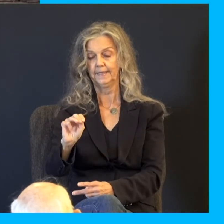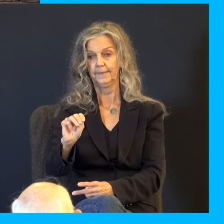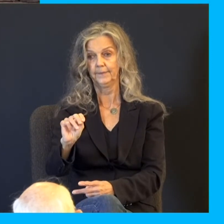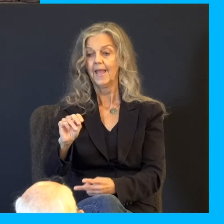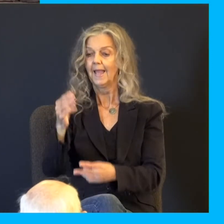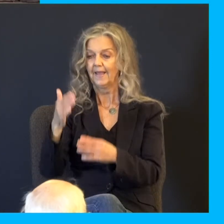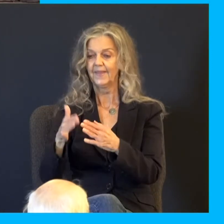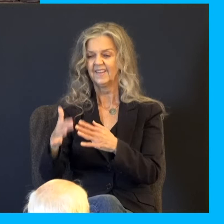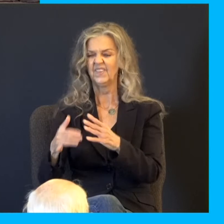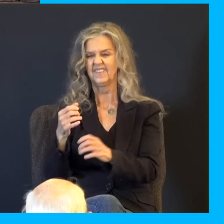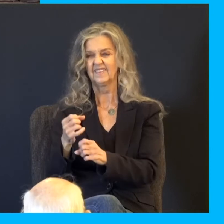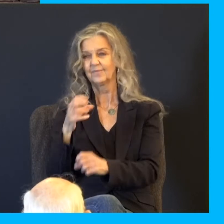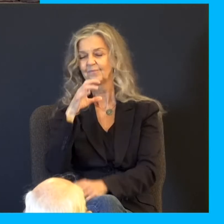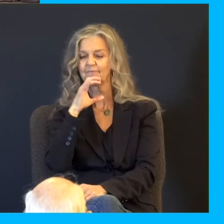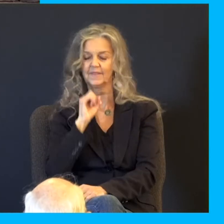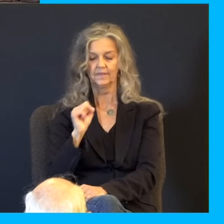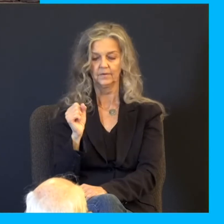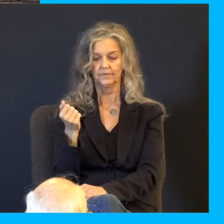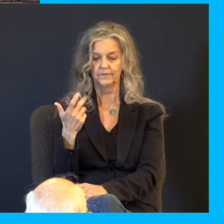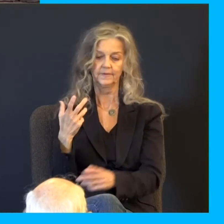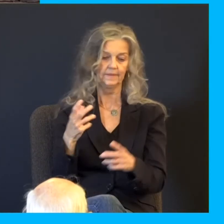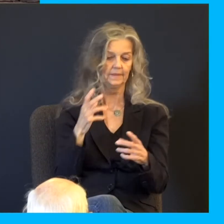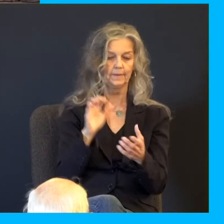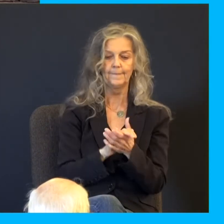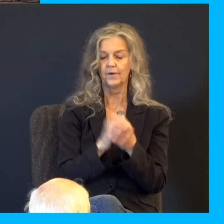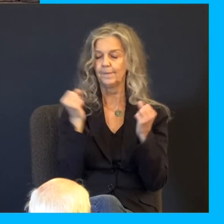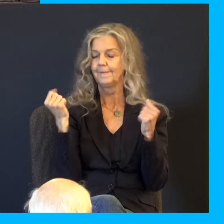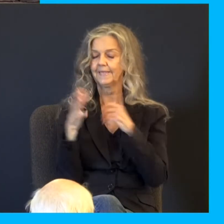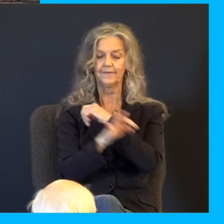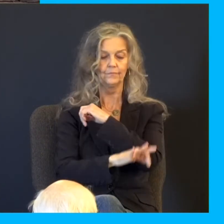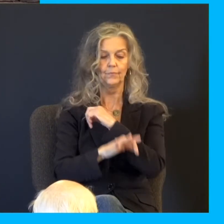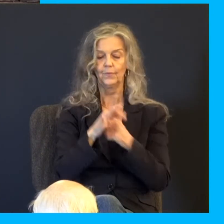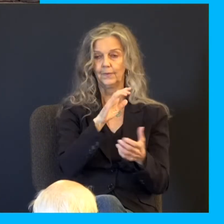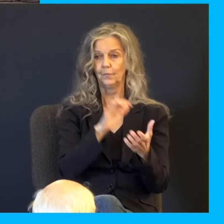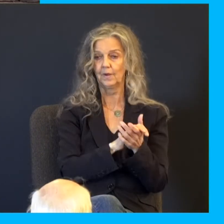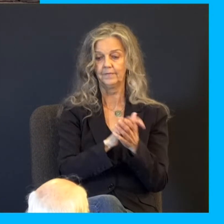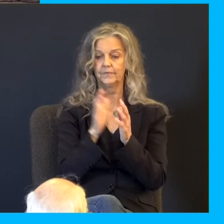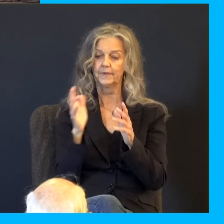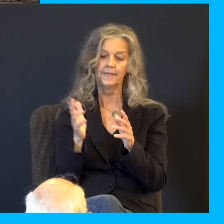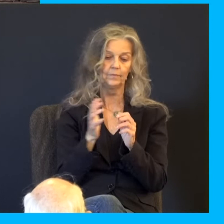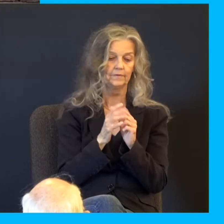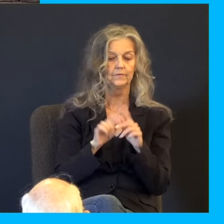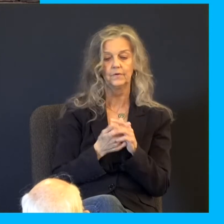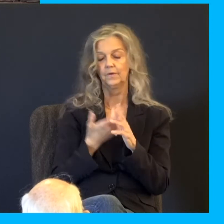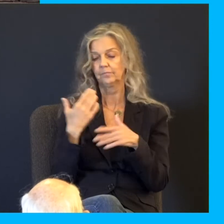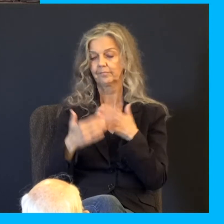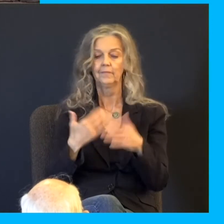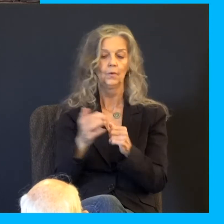because of all the allegiances he made with foreign kings, married foreign wives and he let them practice their foreign gods and eventually over time they led Solomon's heart away